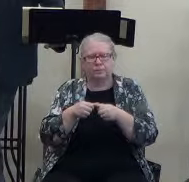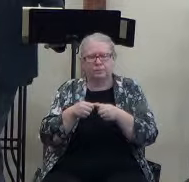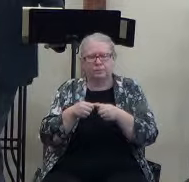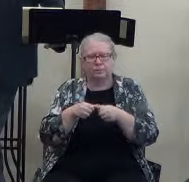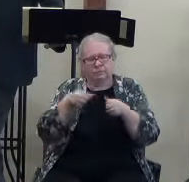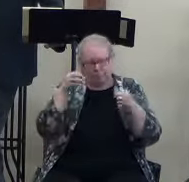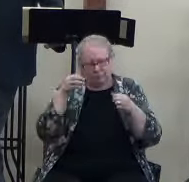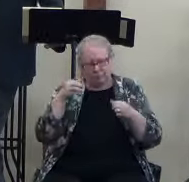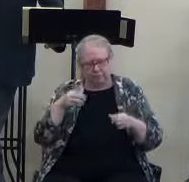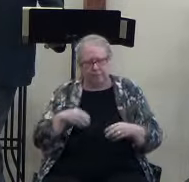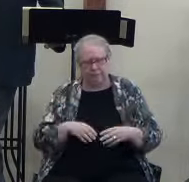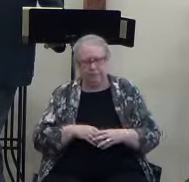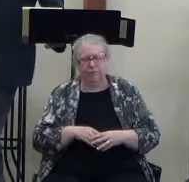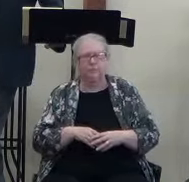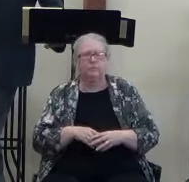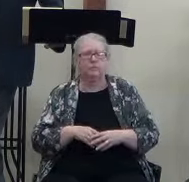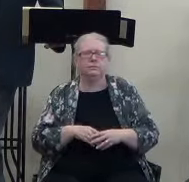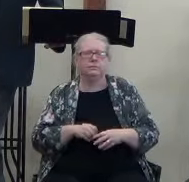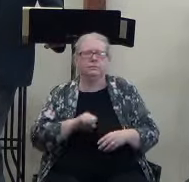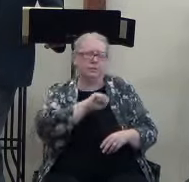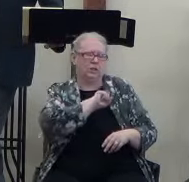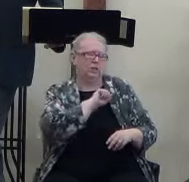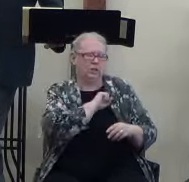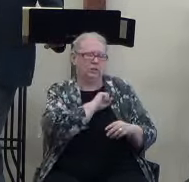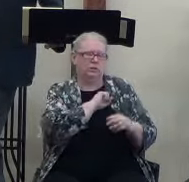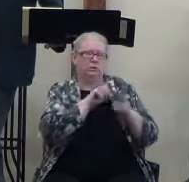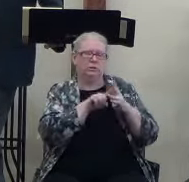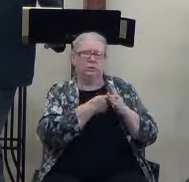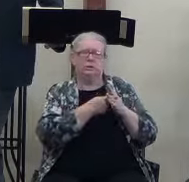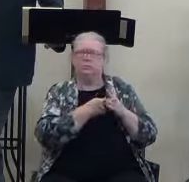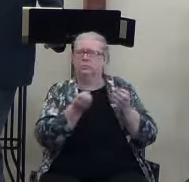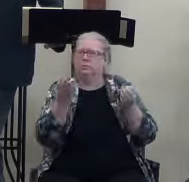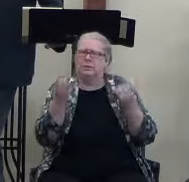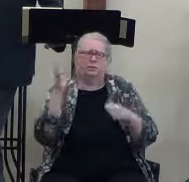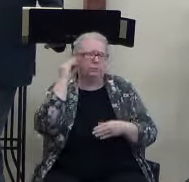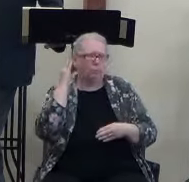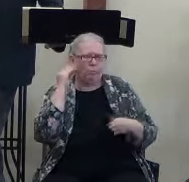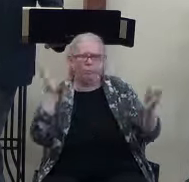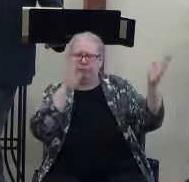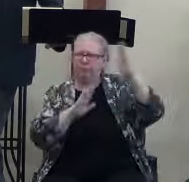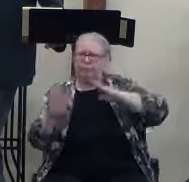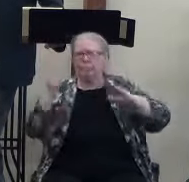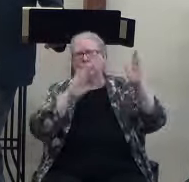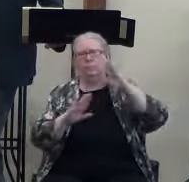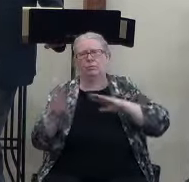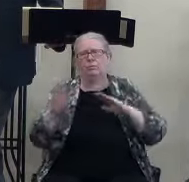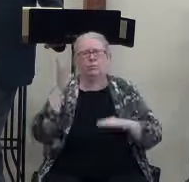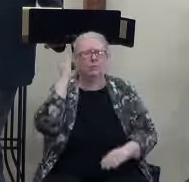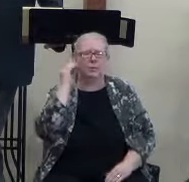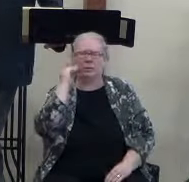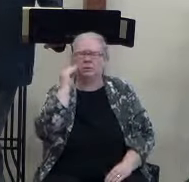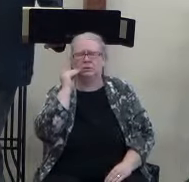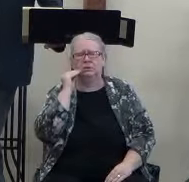And there are a whole lot of us in this room this morning that are really in turmoil. We're on a rough, rocky road,